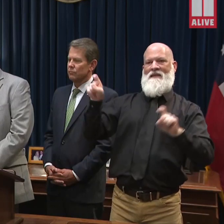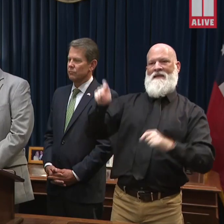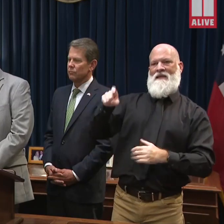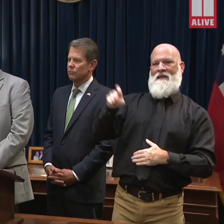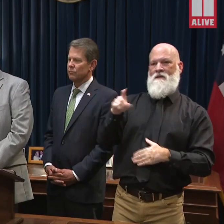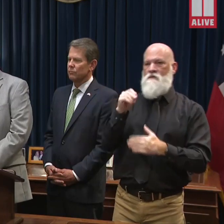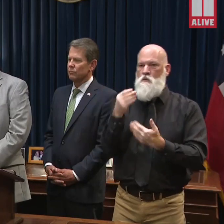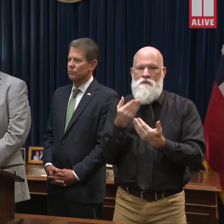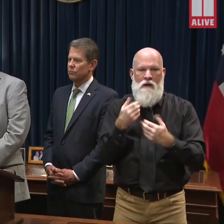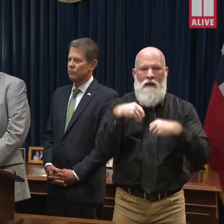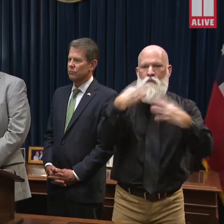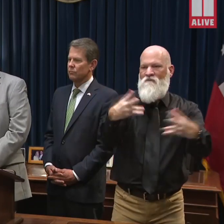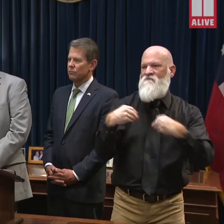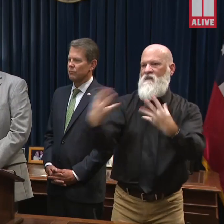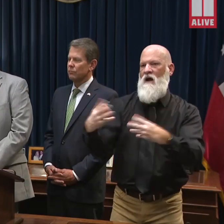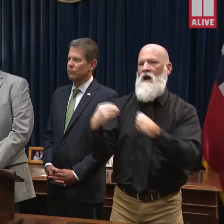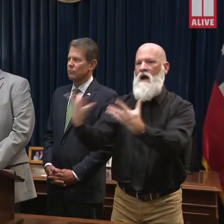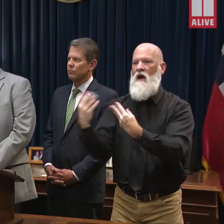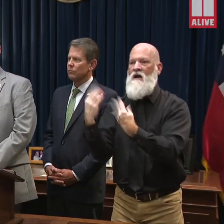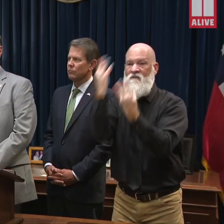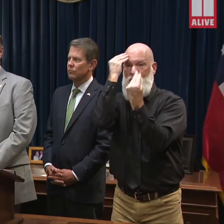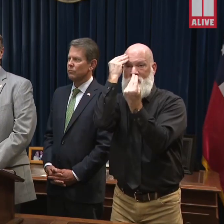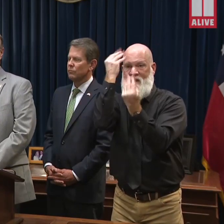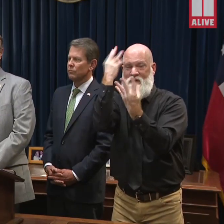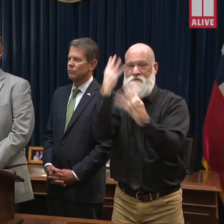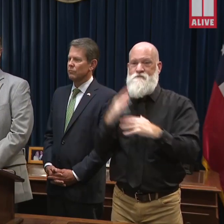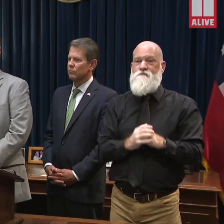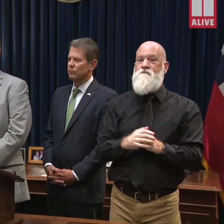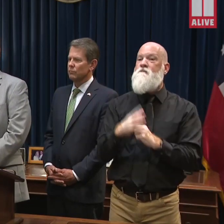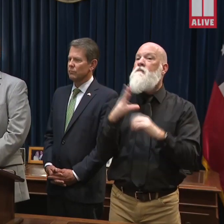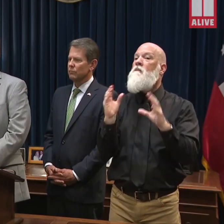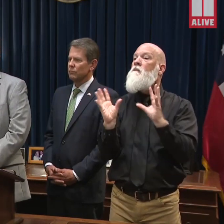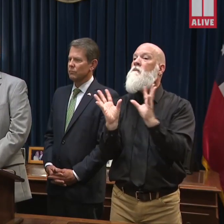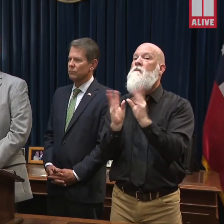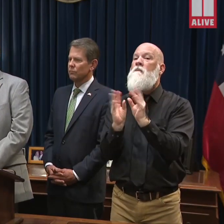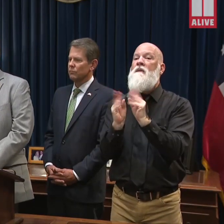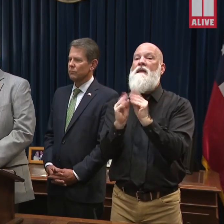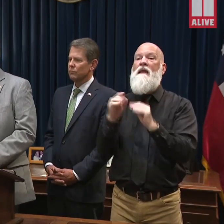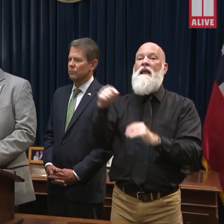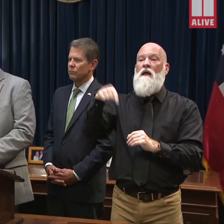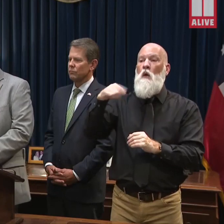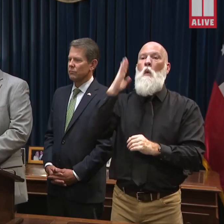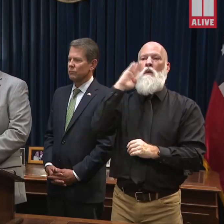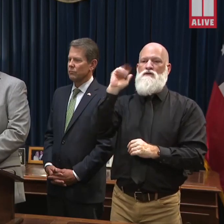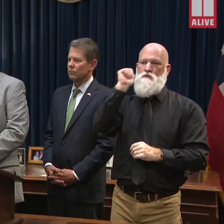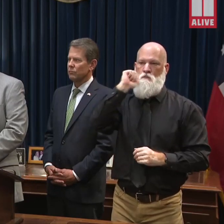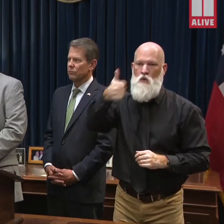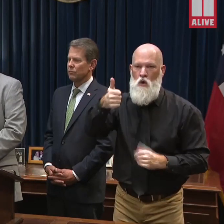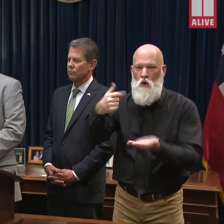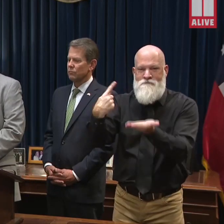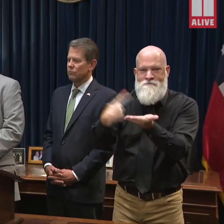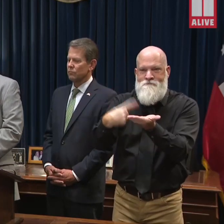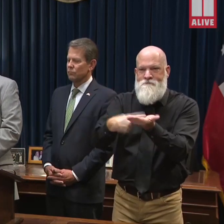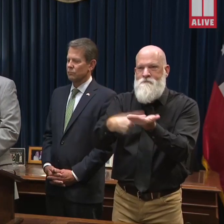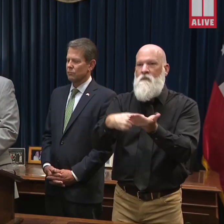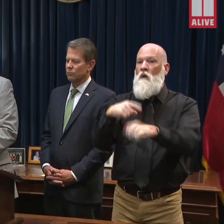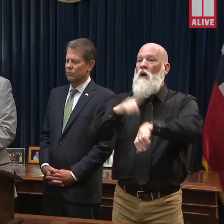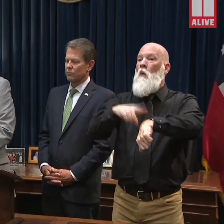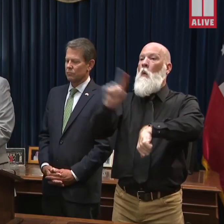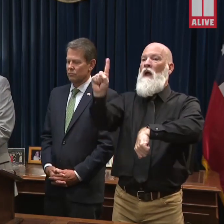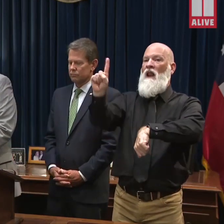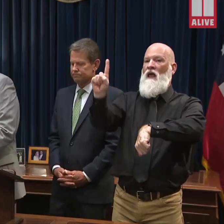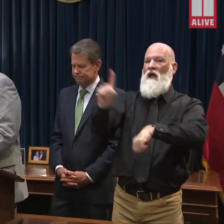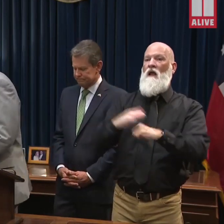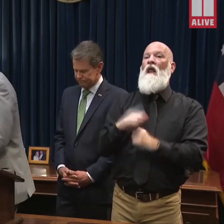the state operations center. And after that, we'll be available for a press conference. And with that, I'll turn it over to Commissioner